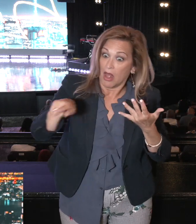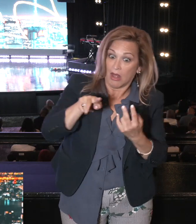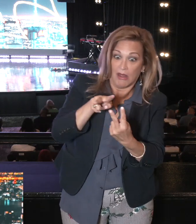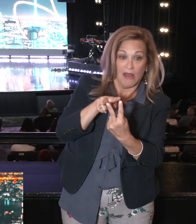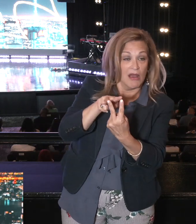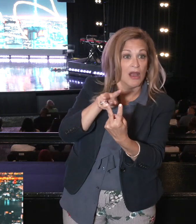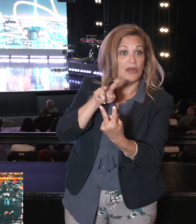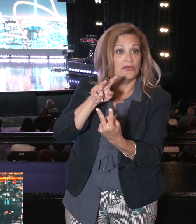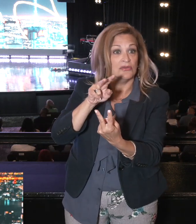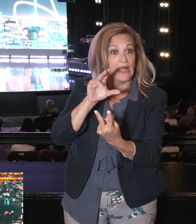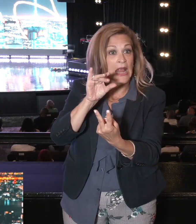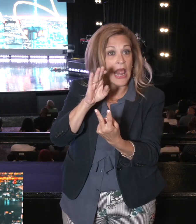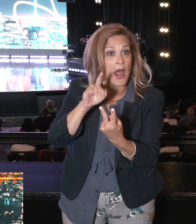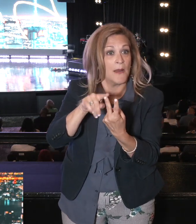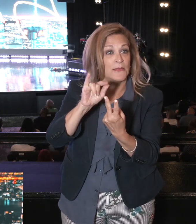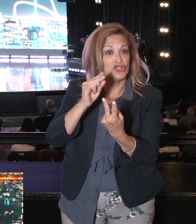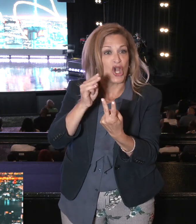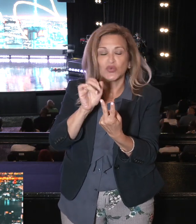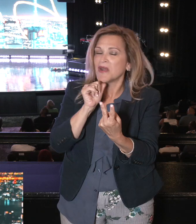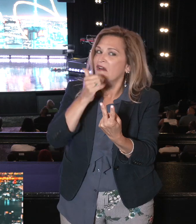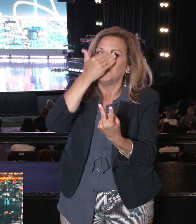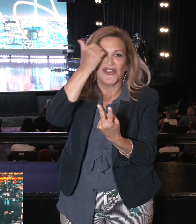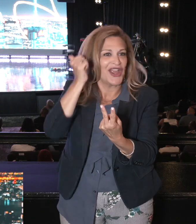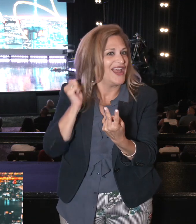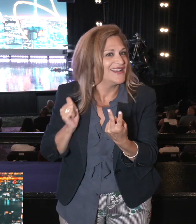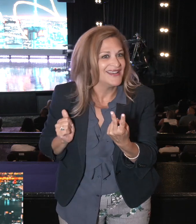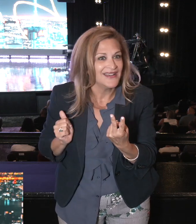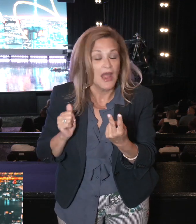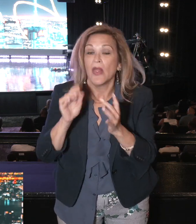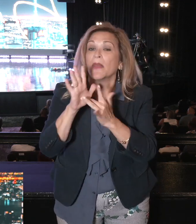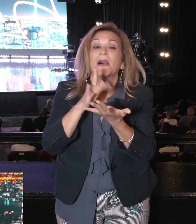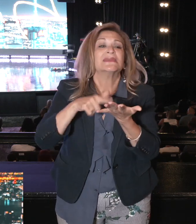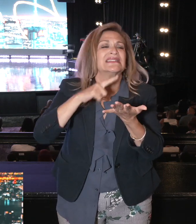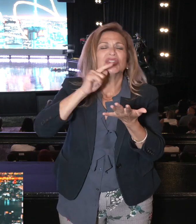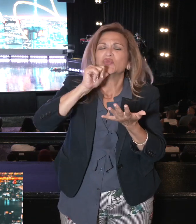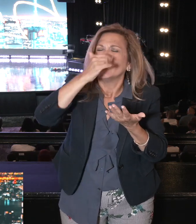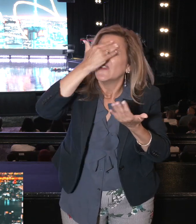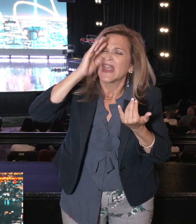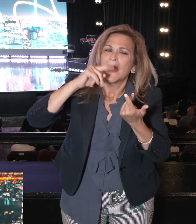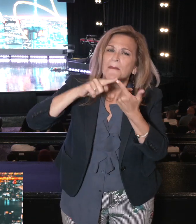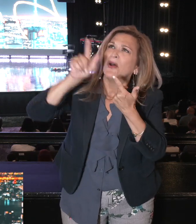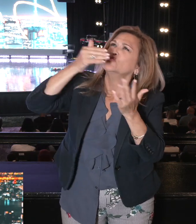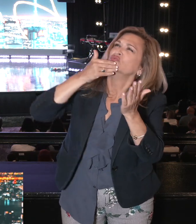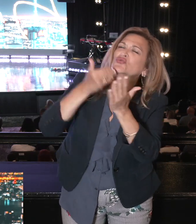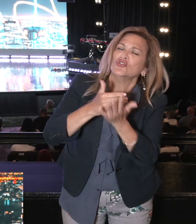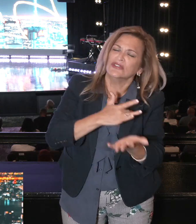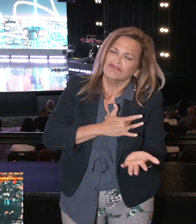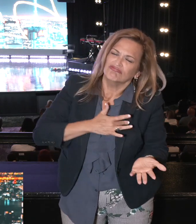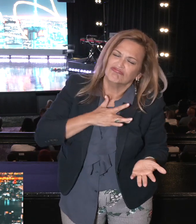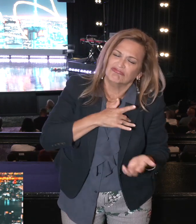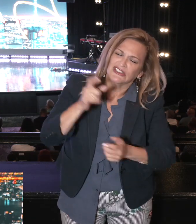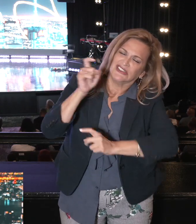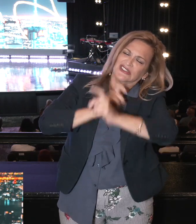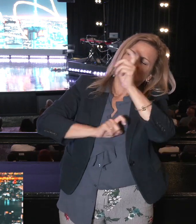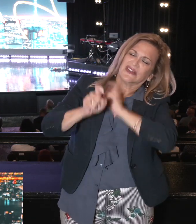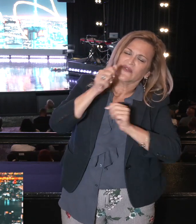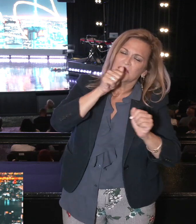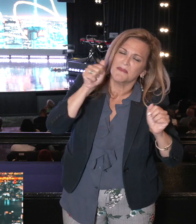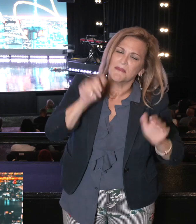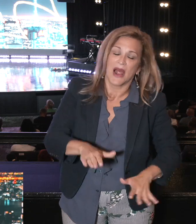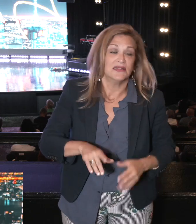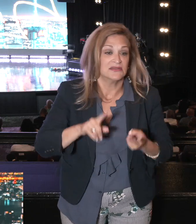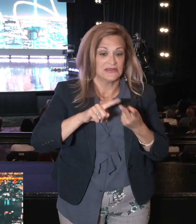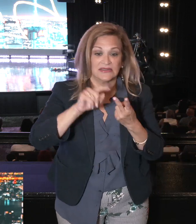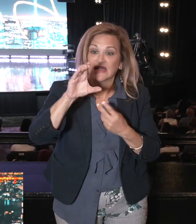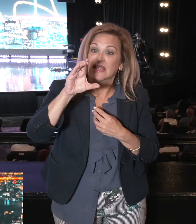forget not his benefits. Forget not his provision. Forget not his graciousness. Forget not the things that he's blessed us with. Caleb didn't